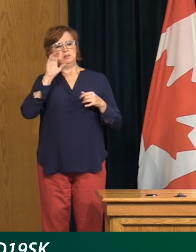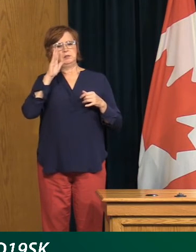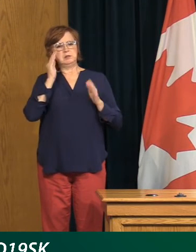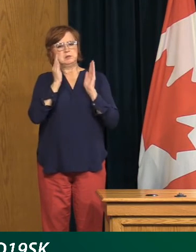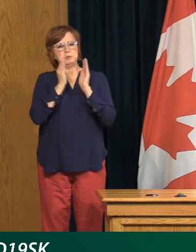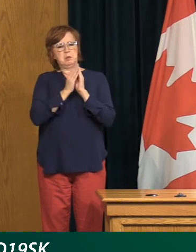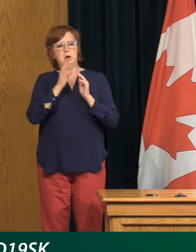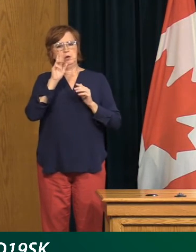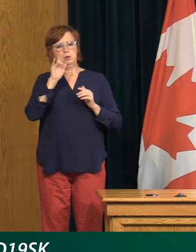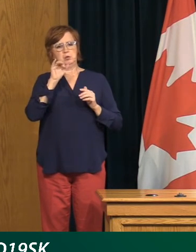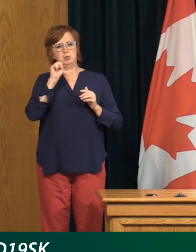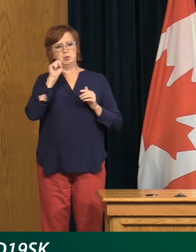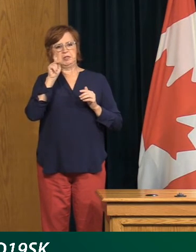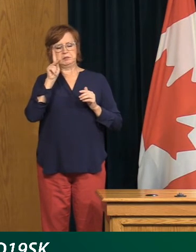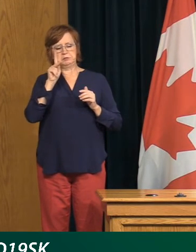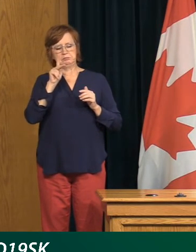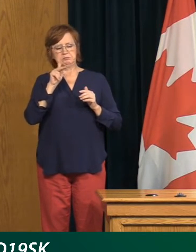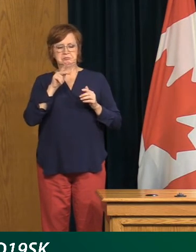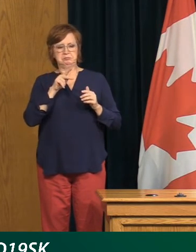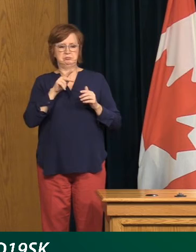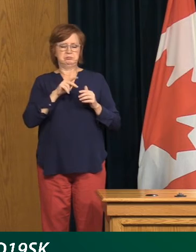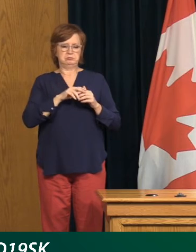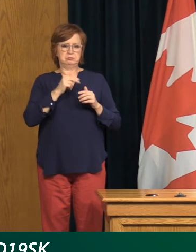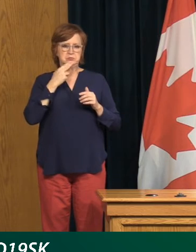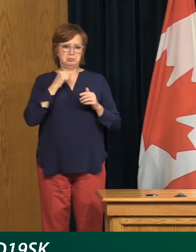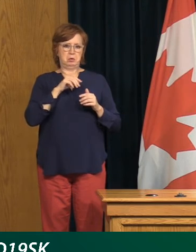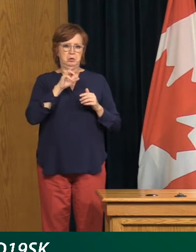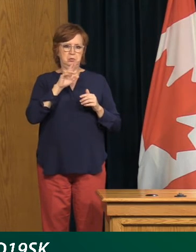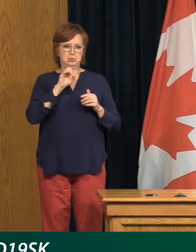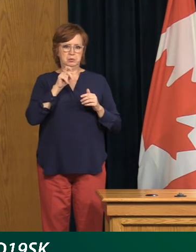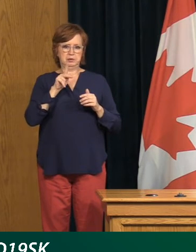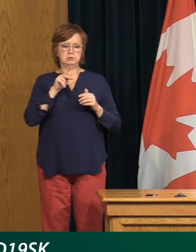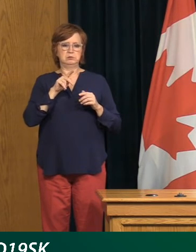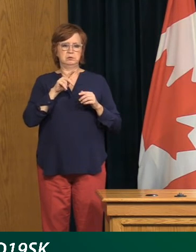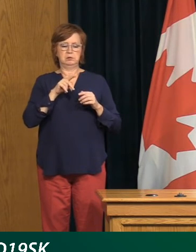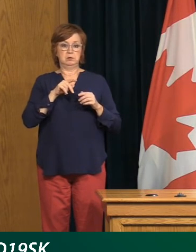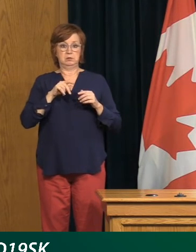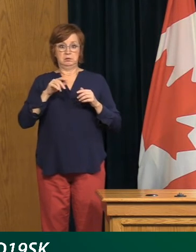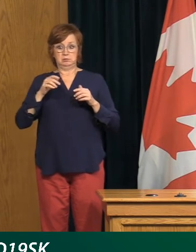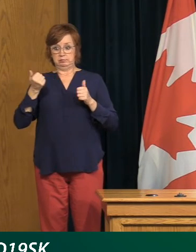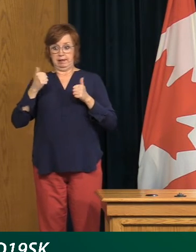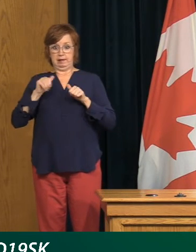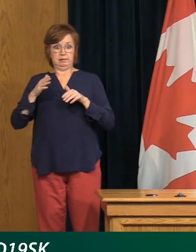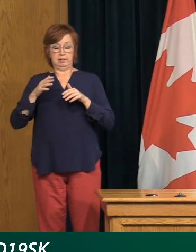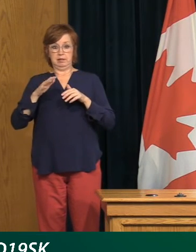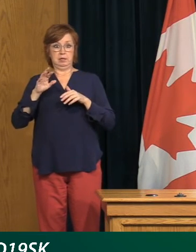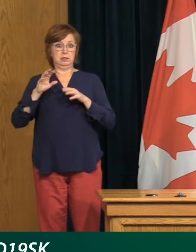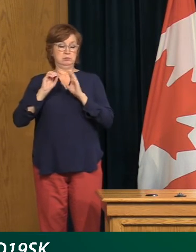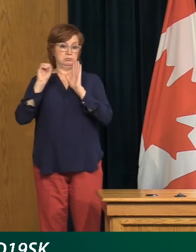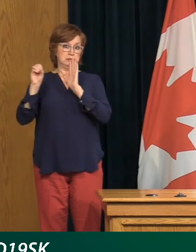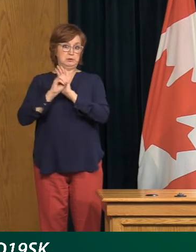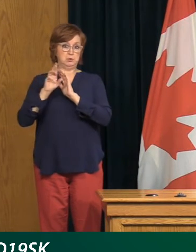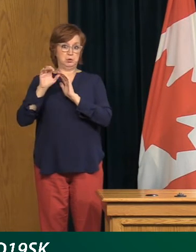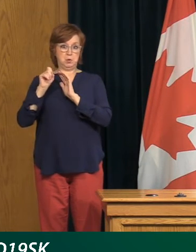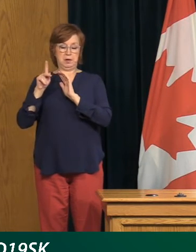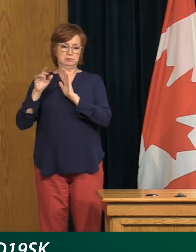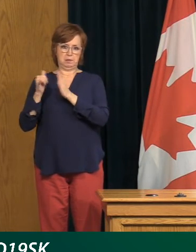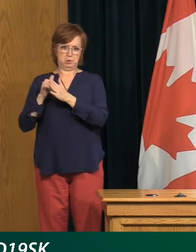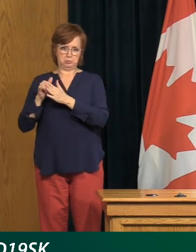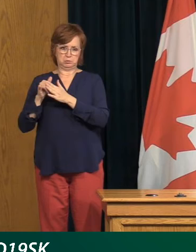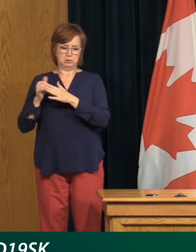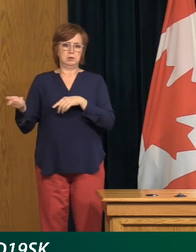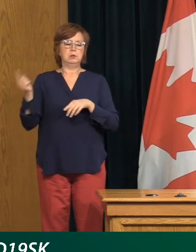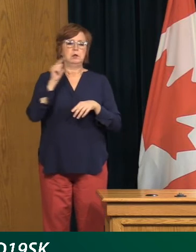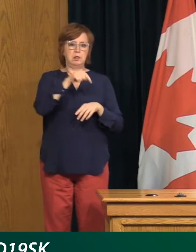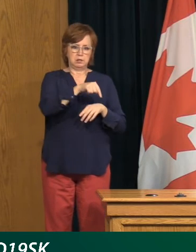Saskatchewan enjoy, while nothing is risk-free, it can be, you you can play in a safer manner, and that's certainly something to be